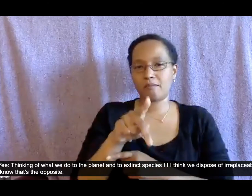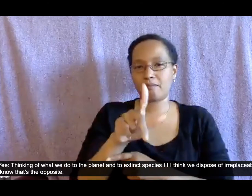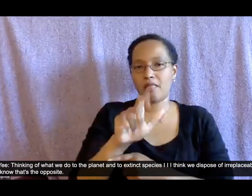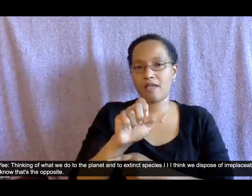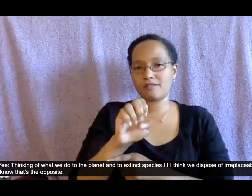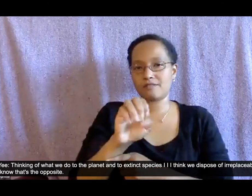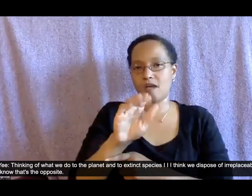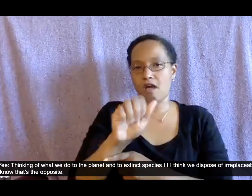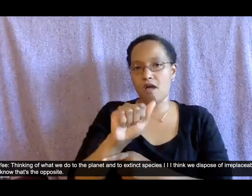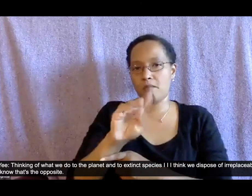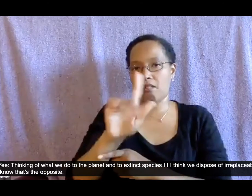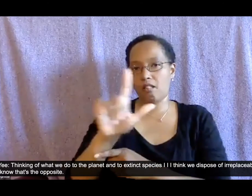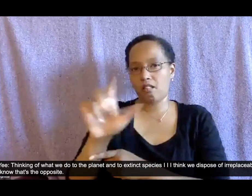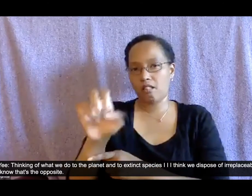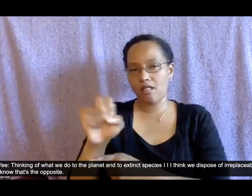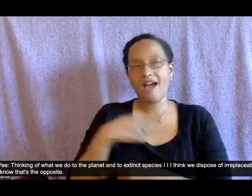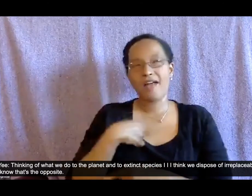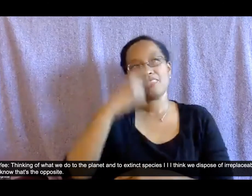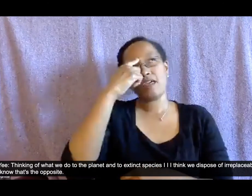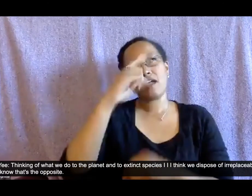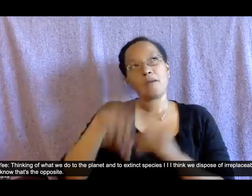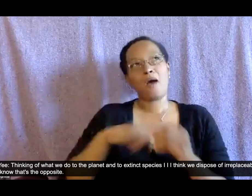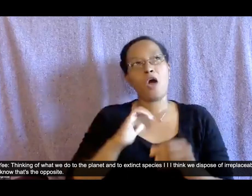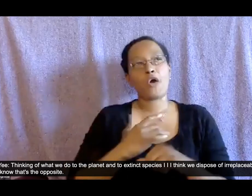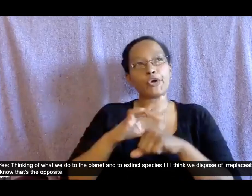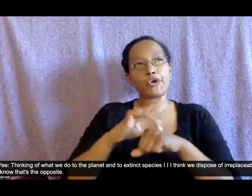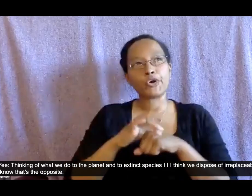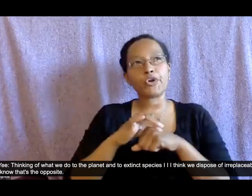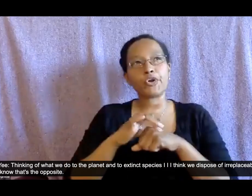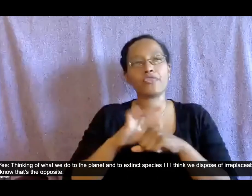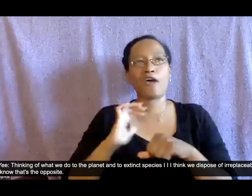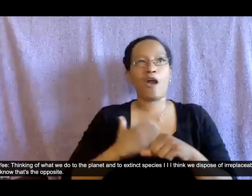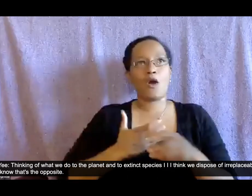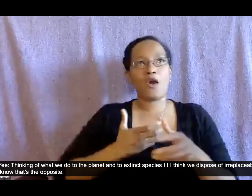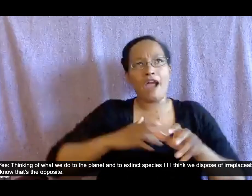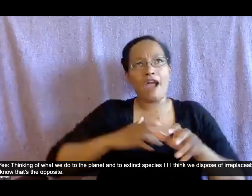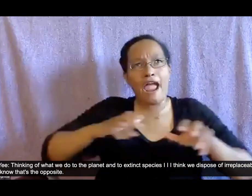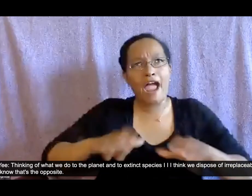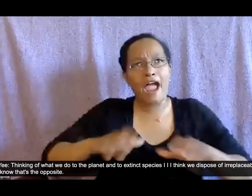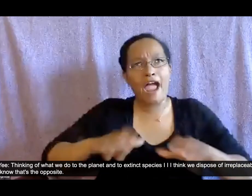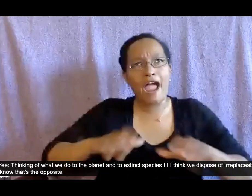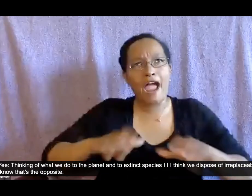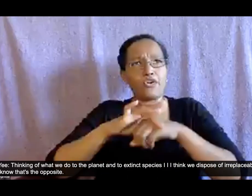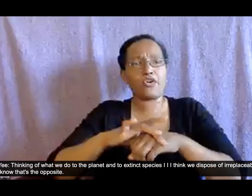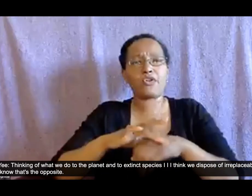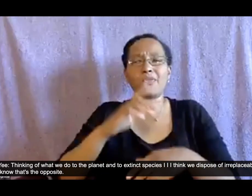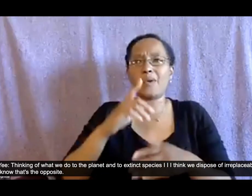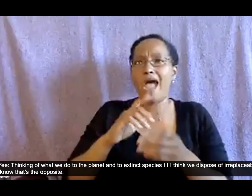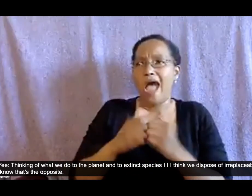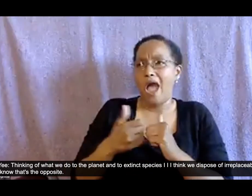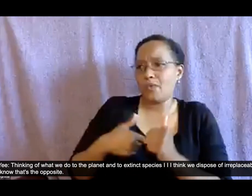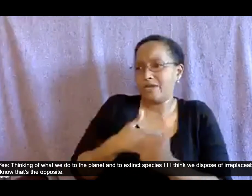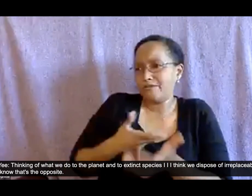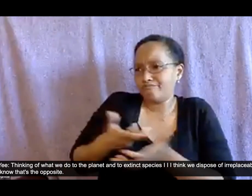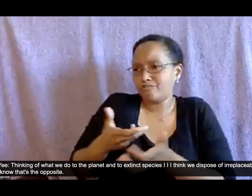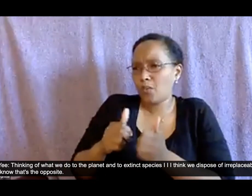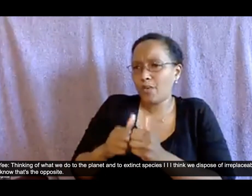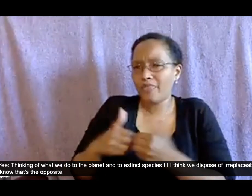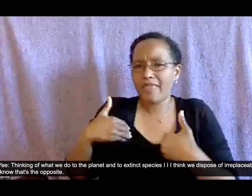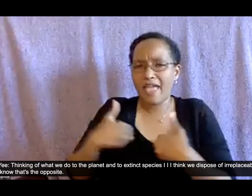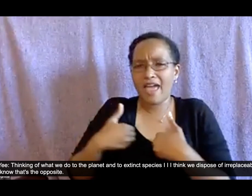planet and to extinct species i i i i think we dispose of irreplaceable things